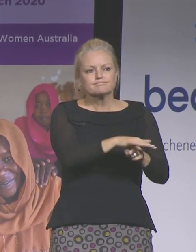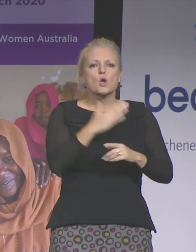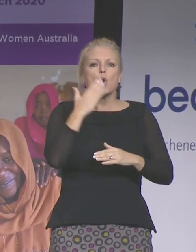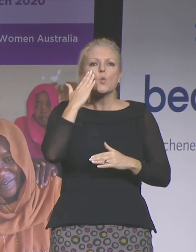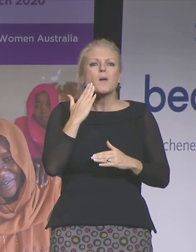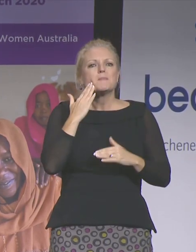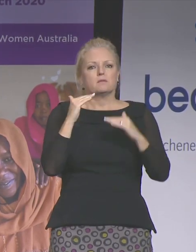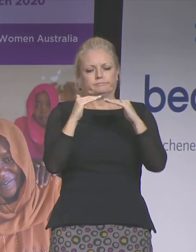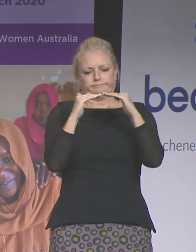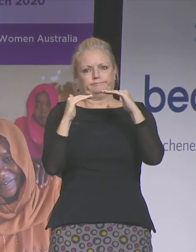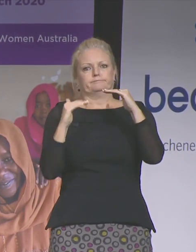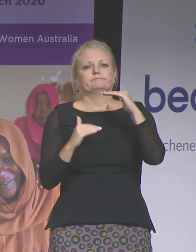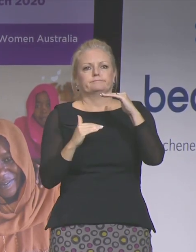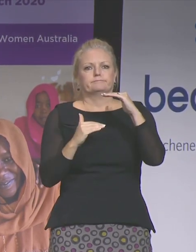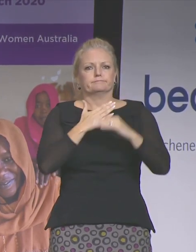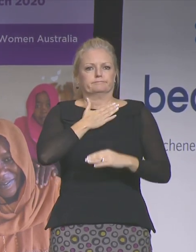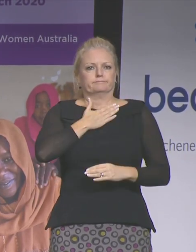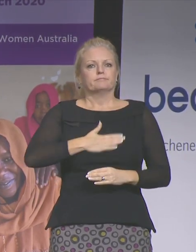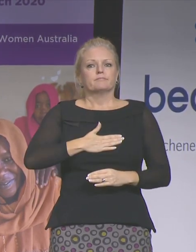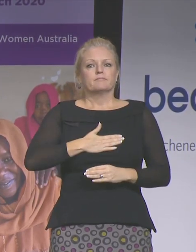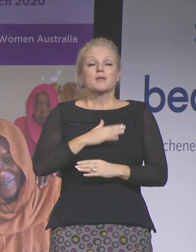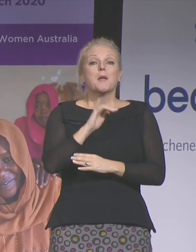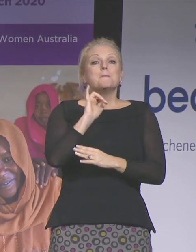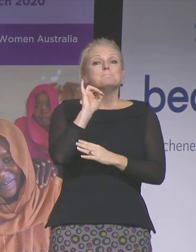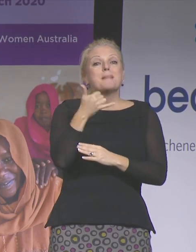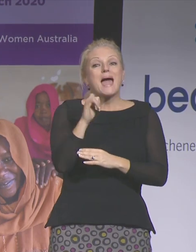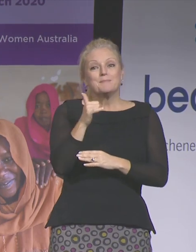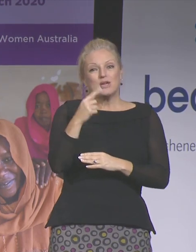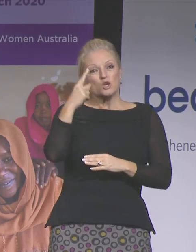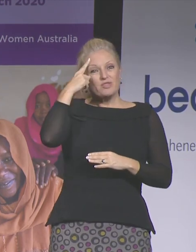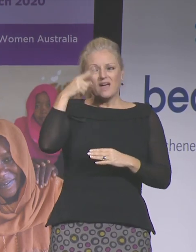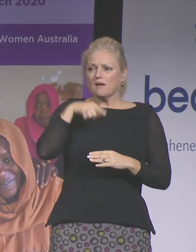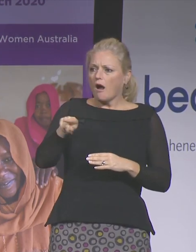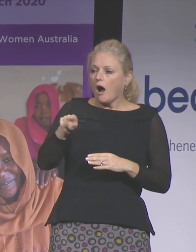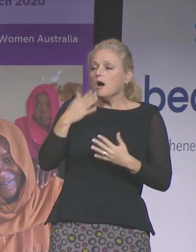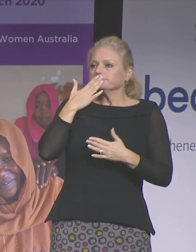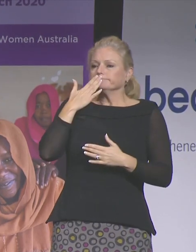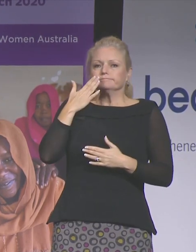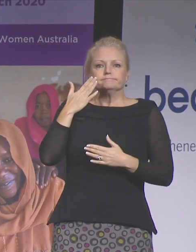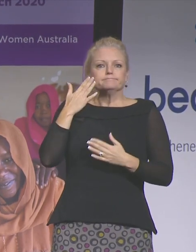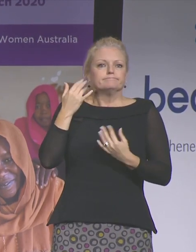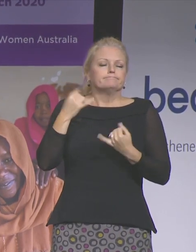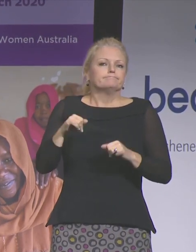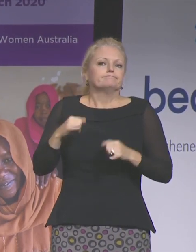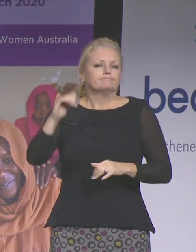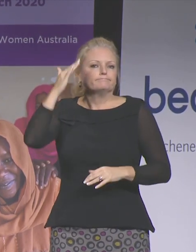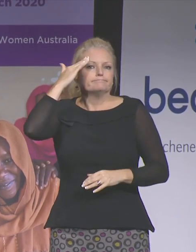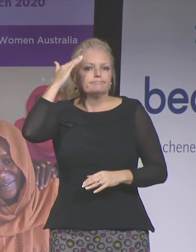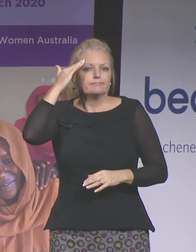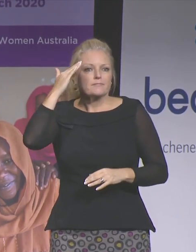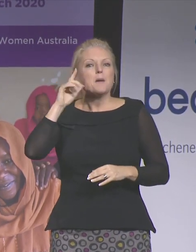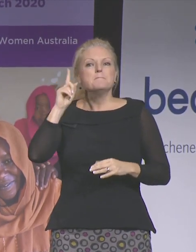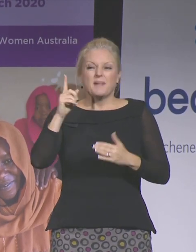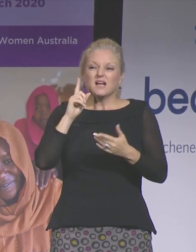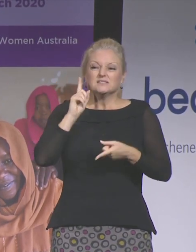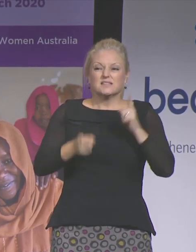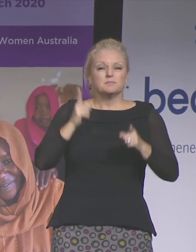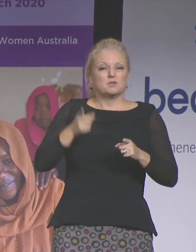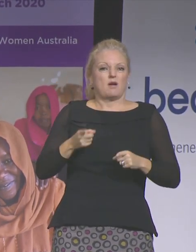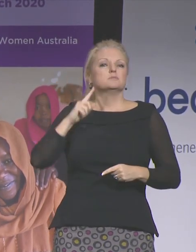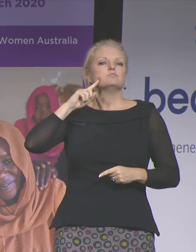whether through what may be perceived as an innocuous denial of certain rights, to harmful stigma and